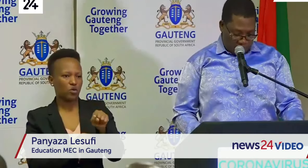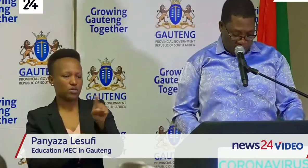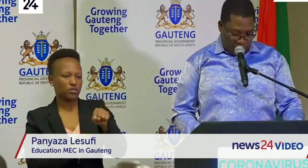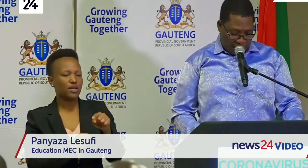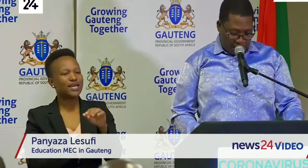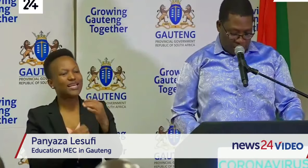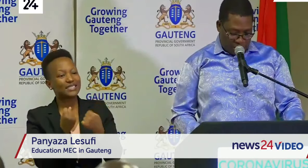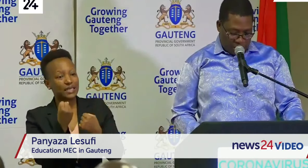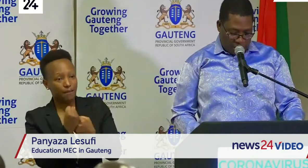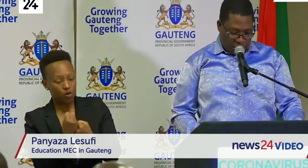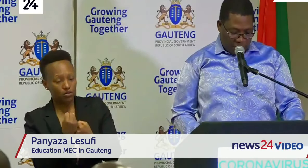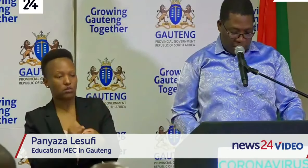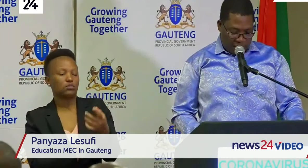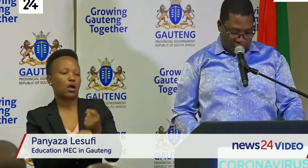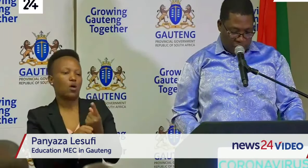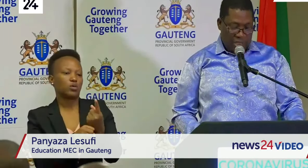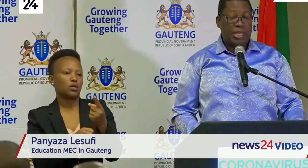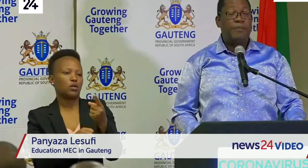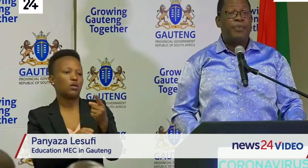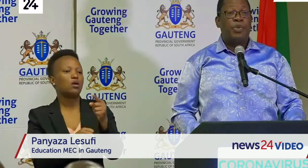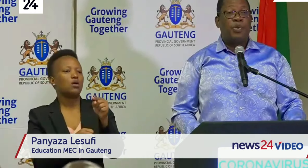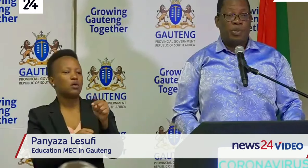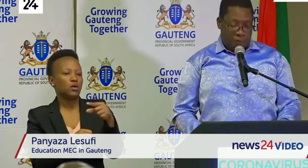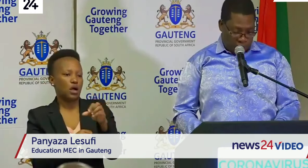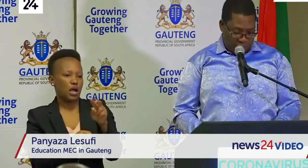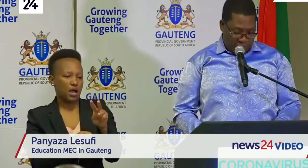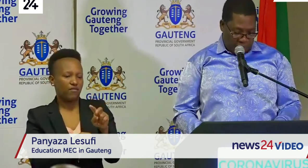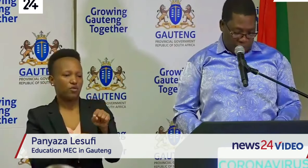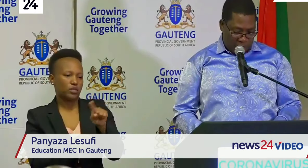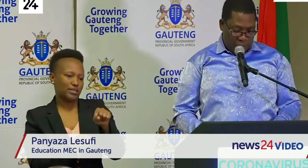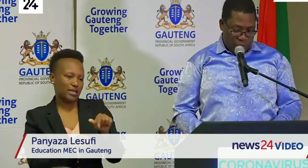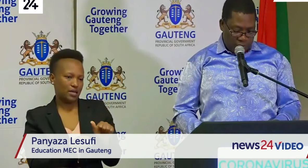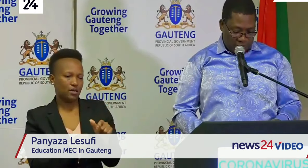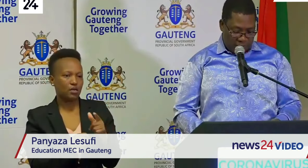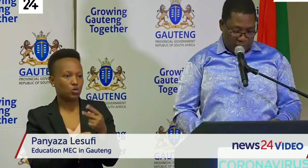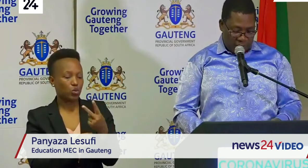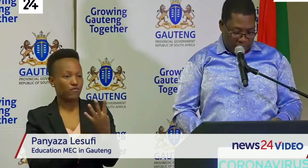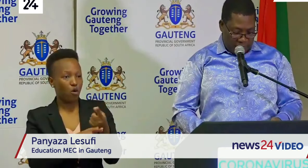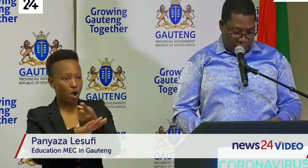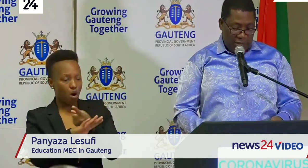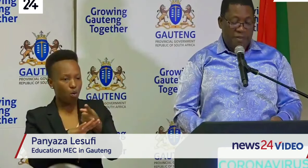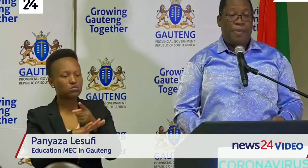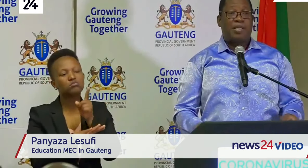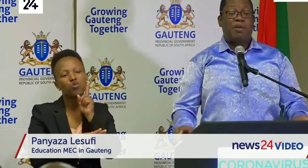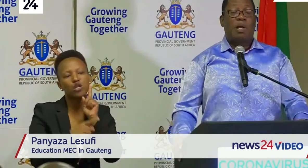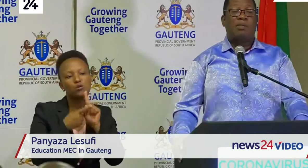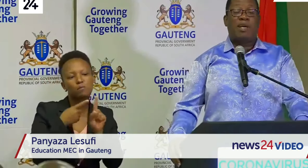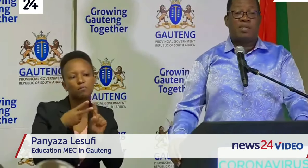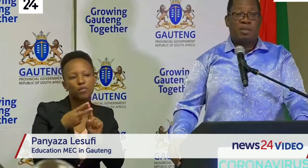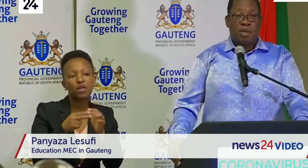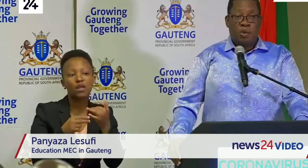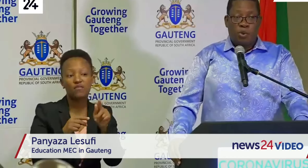support at gowding.gov.za within 48 hours we then do the screening and if the person